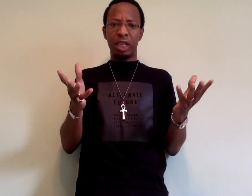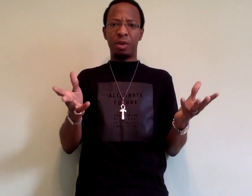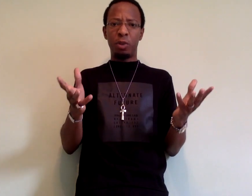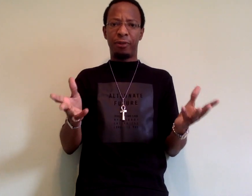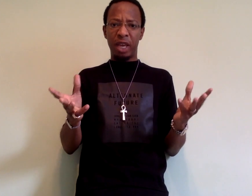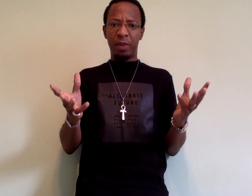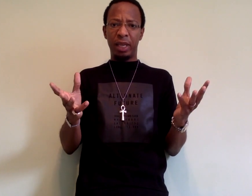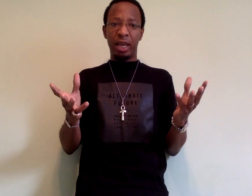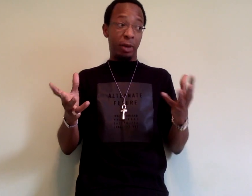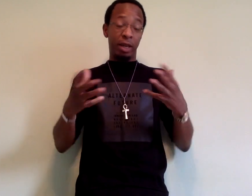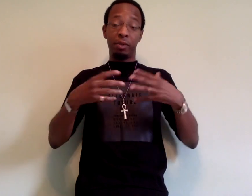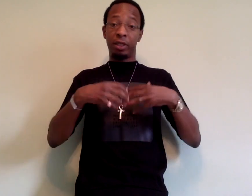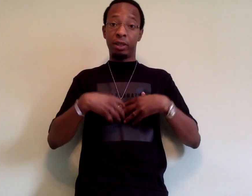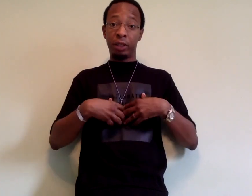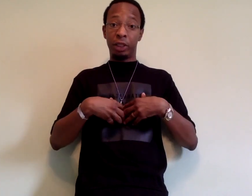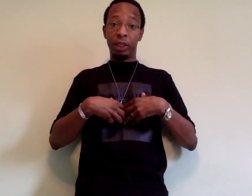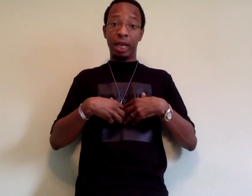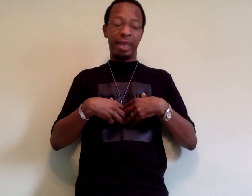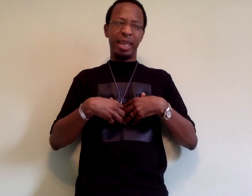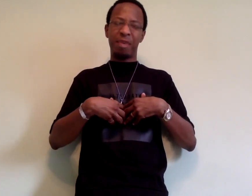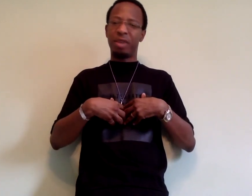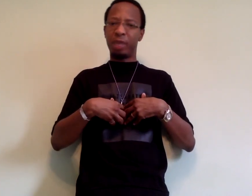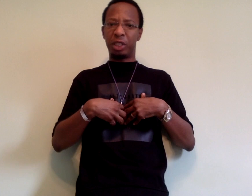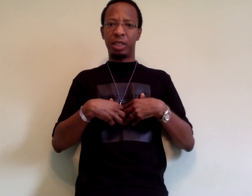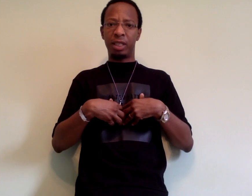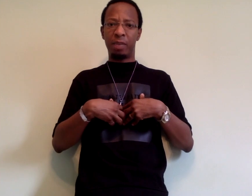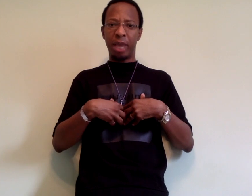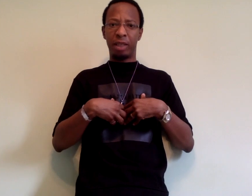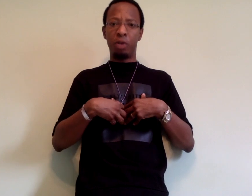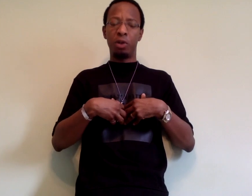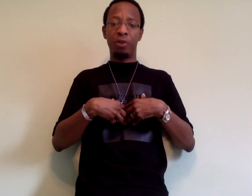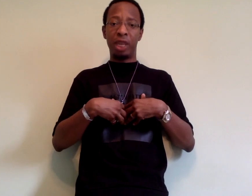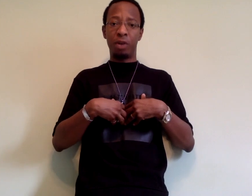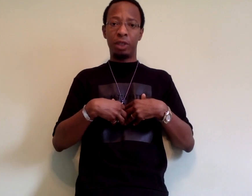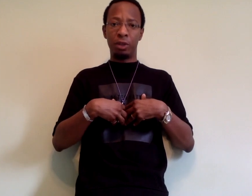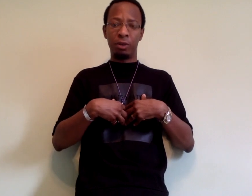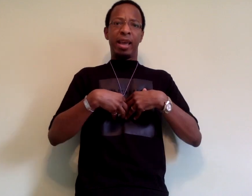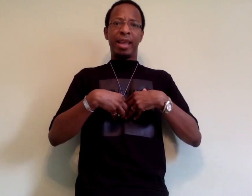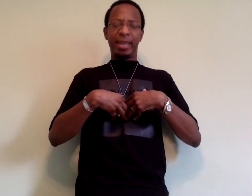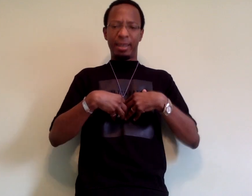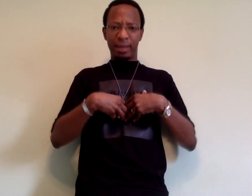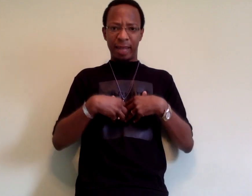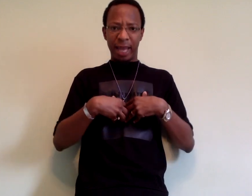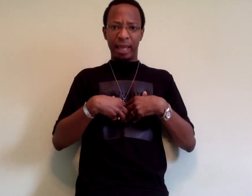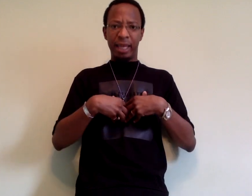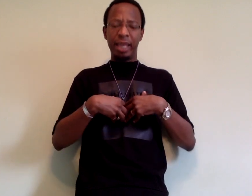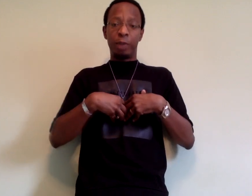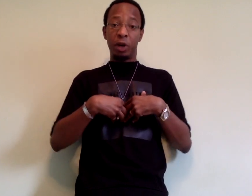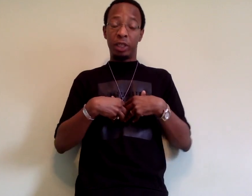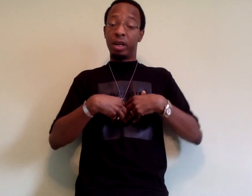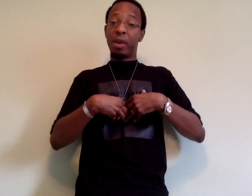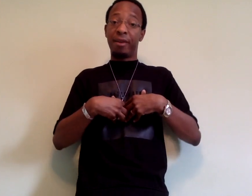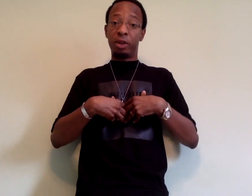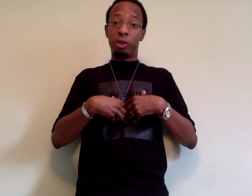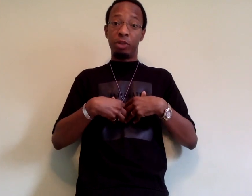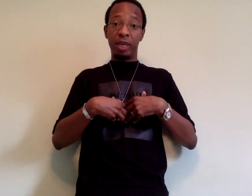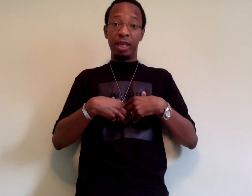same human family, and when it comes to culture, I think I may have mentioned this in a past YouTube video or two. At the end of the day, each person, in my view, should be